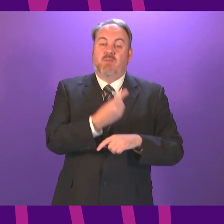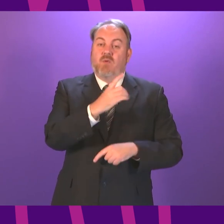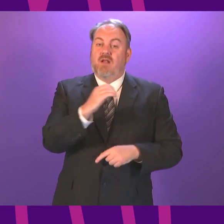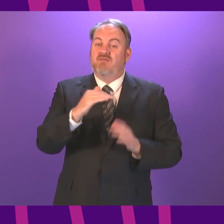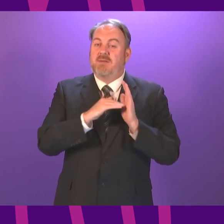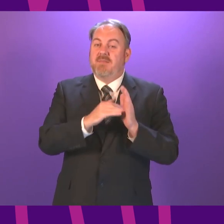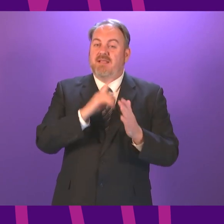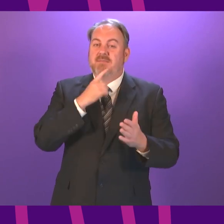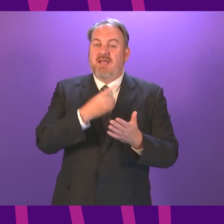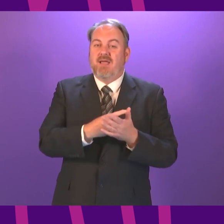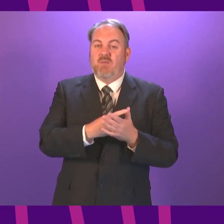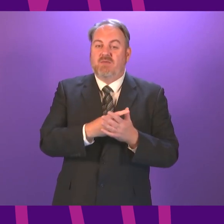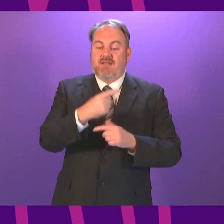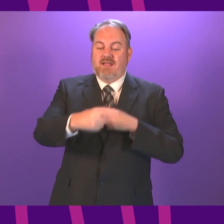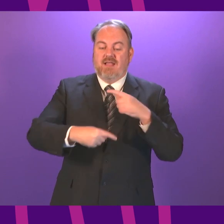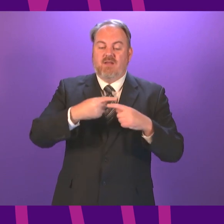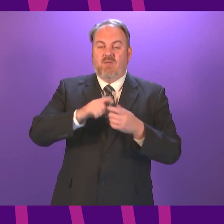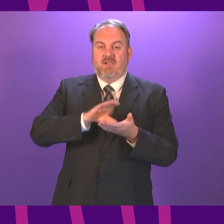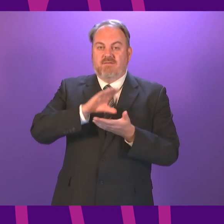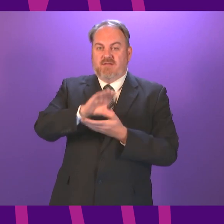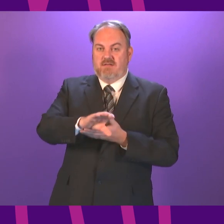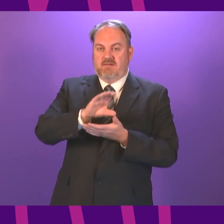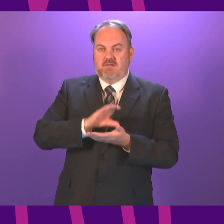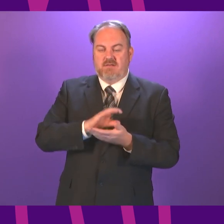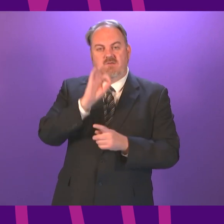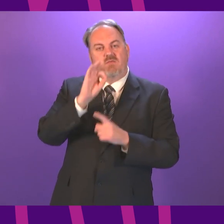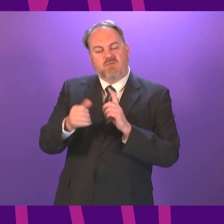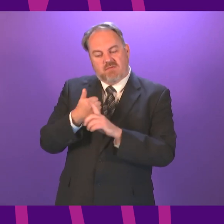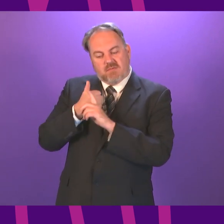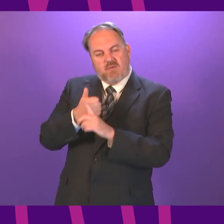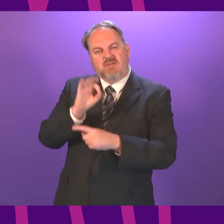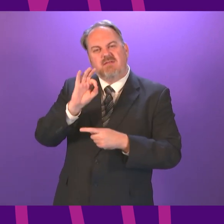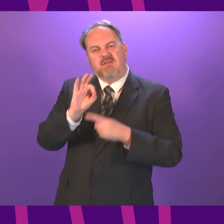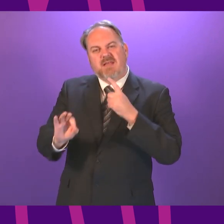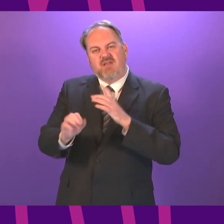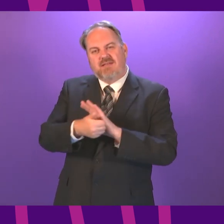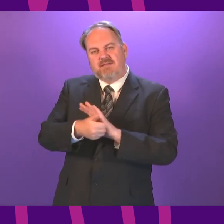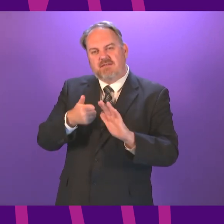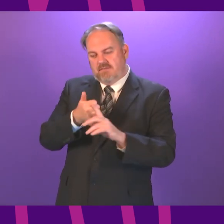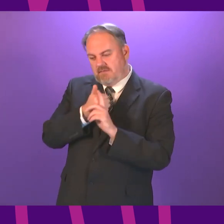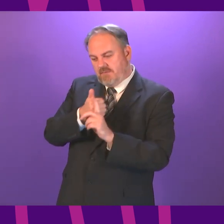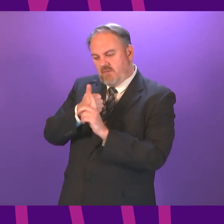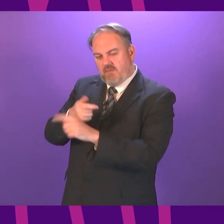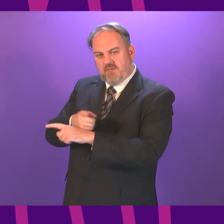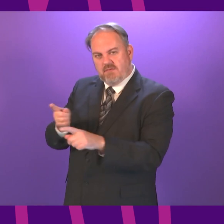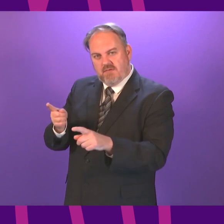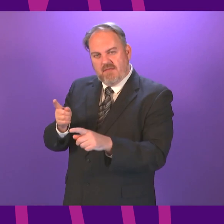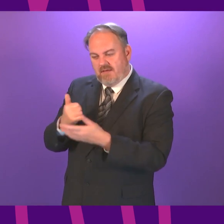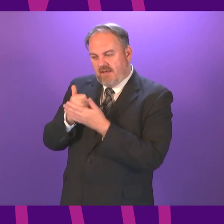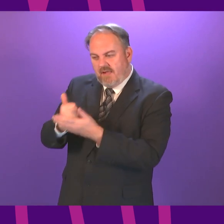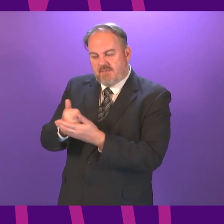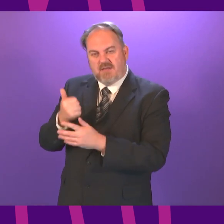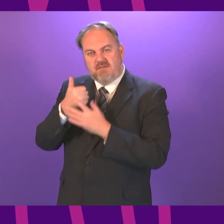multi-year fund to support the specialist frontline services who do so much to help and support